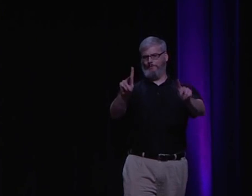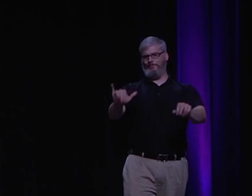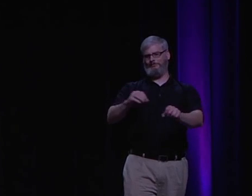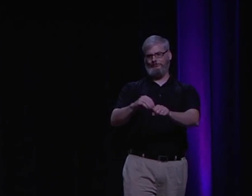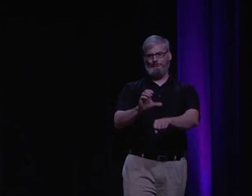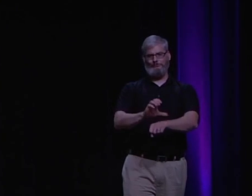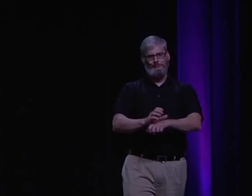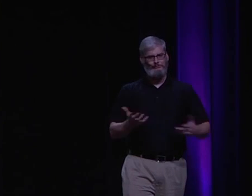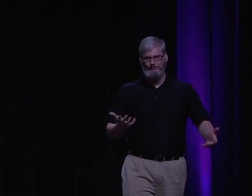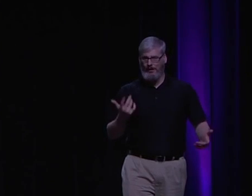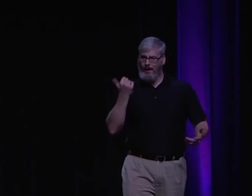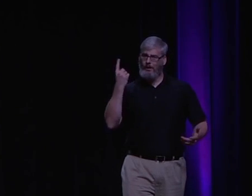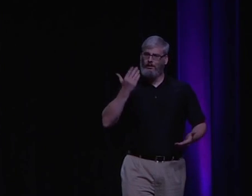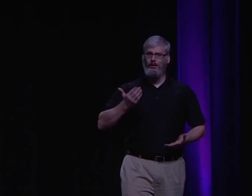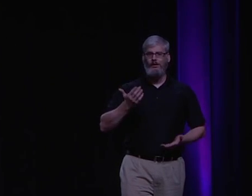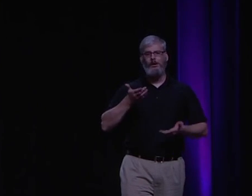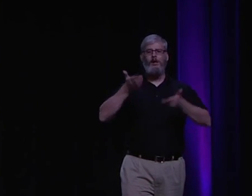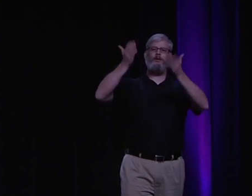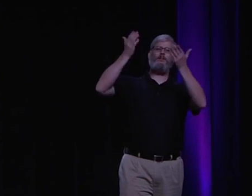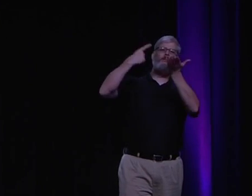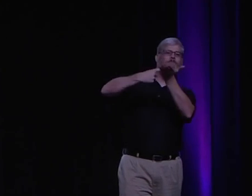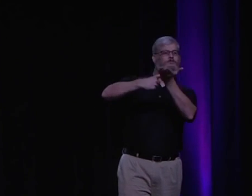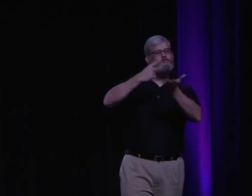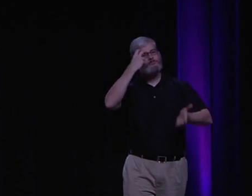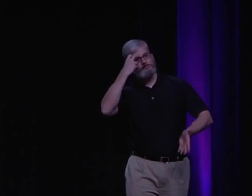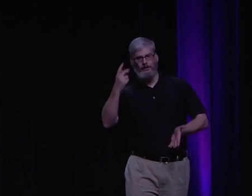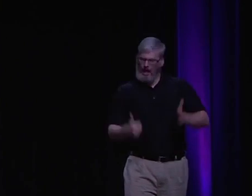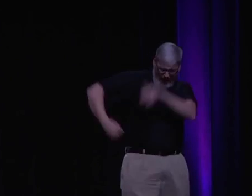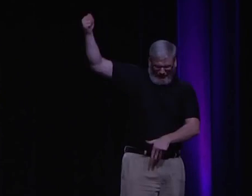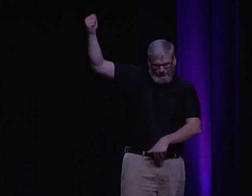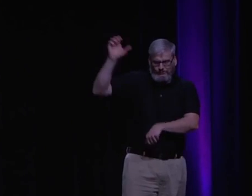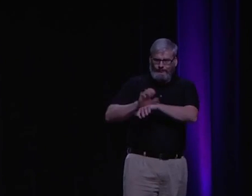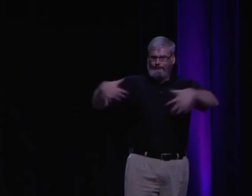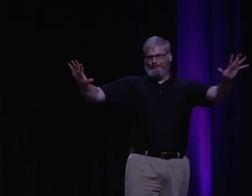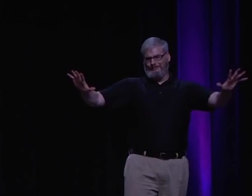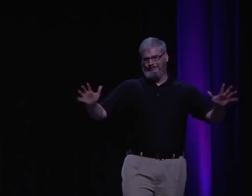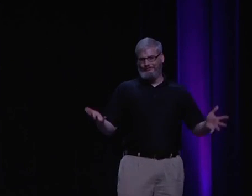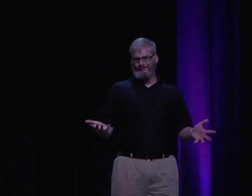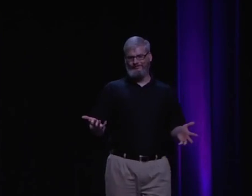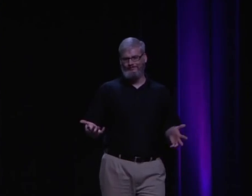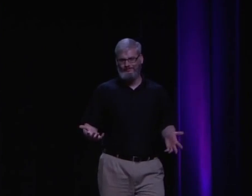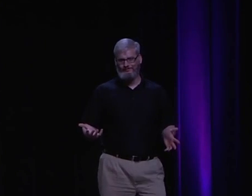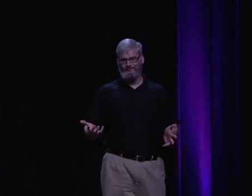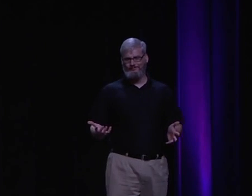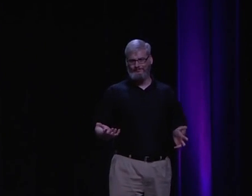And we all know that these types of discussions are allowed in the church. Any kind of doubt is